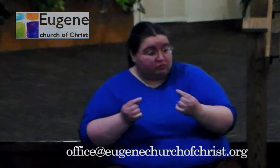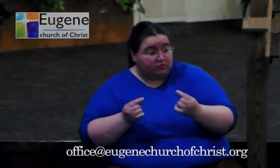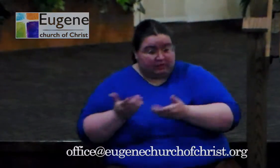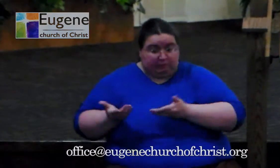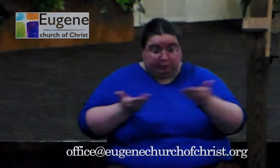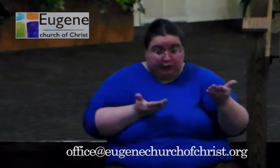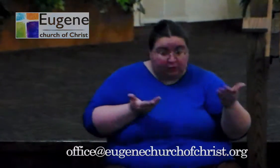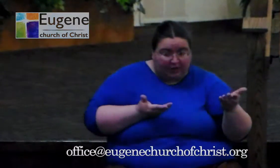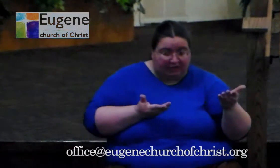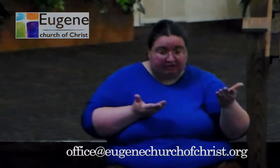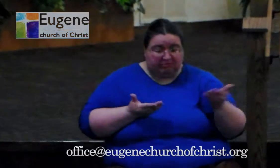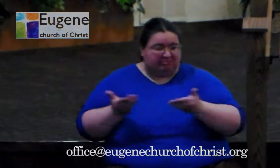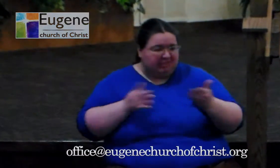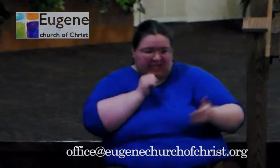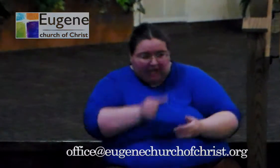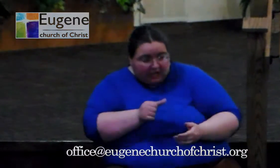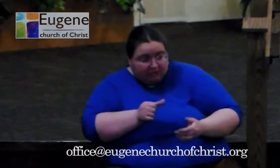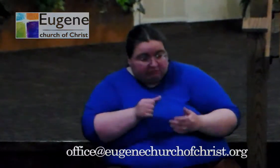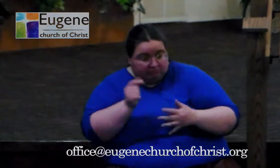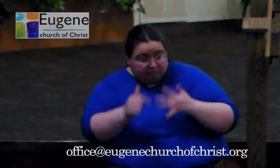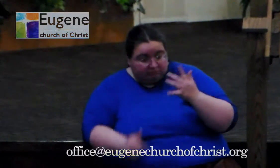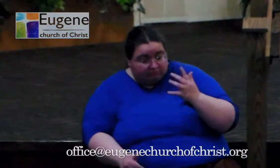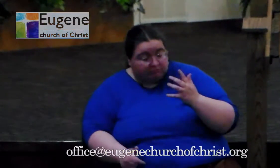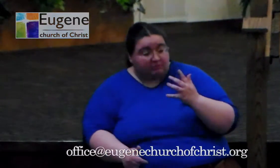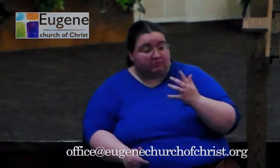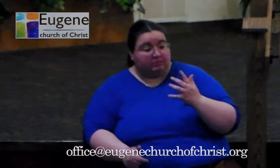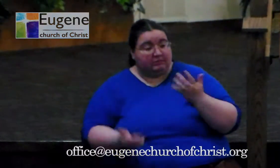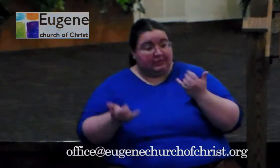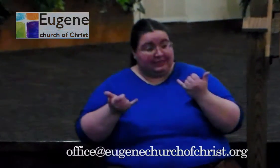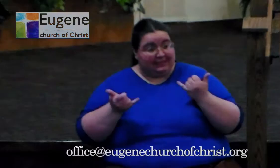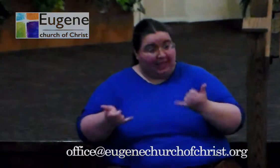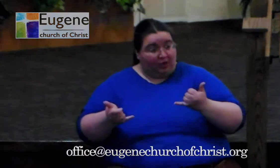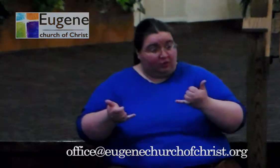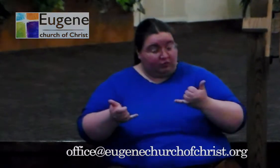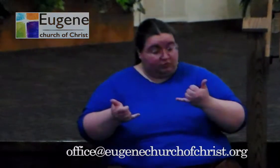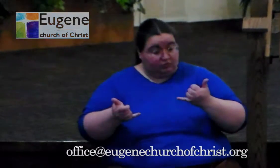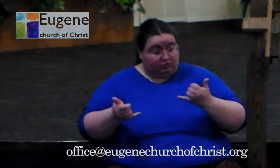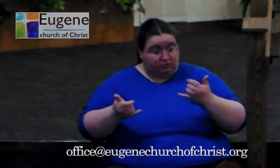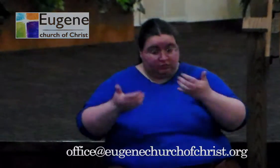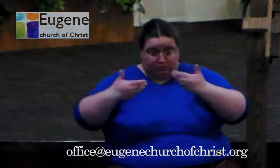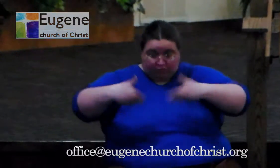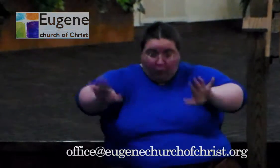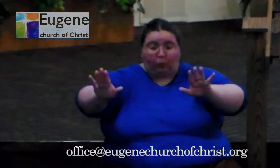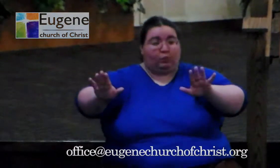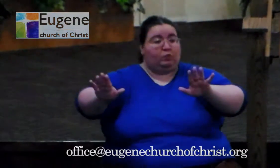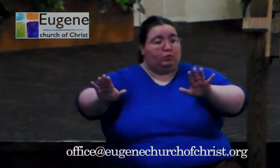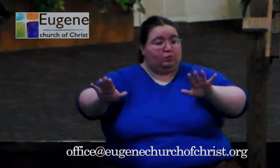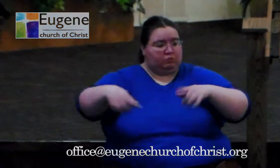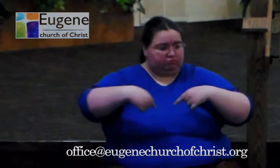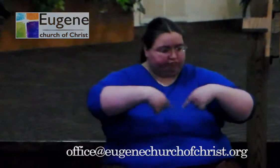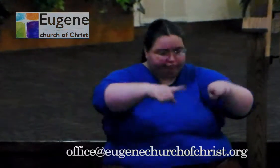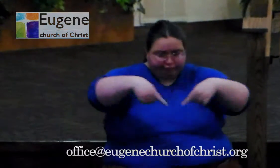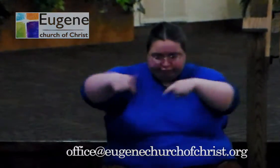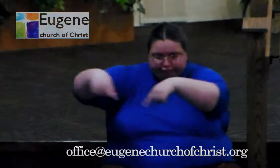need to take with you. And so now what are you going to do? And they went. And so the question, David, one more.